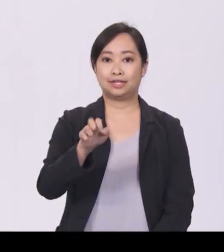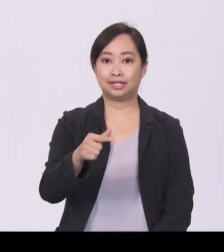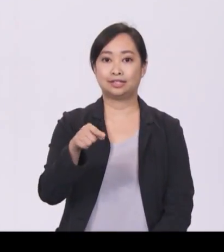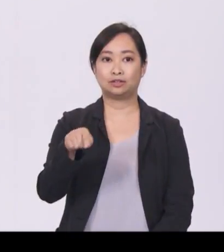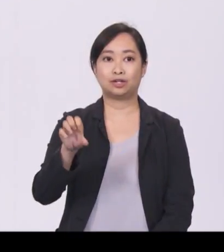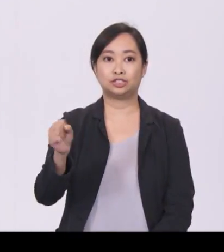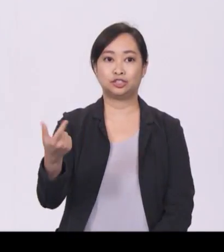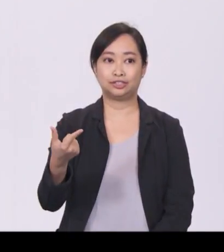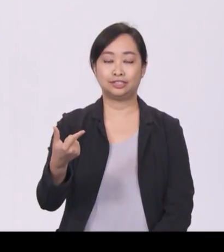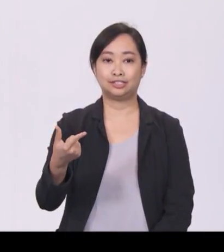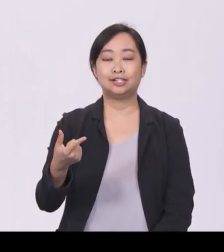that need support.